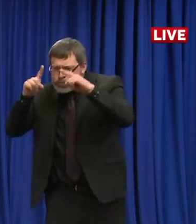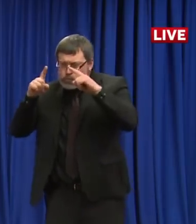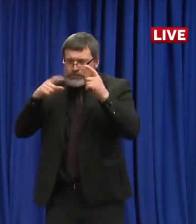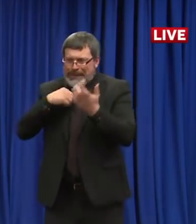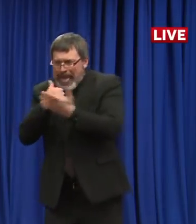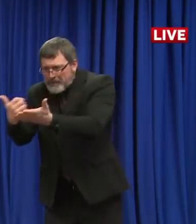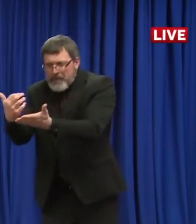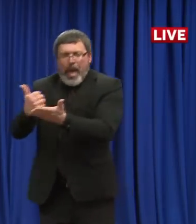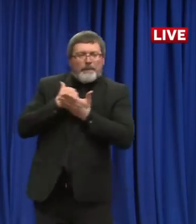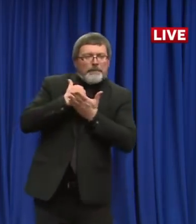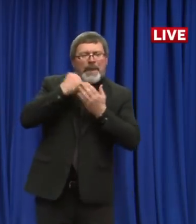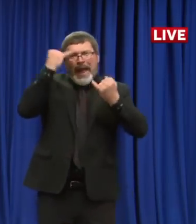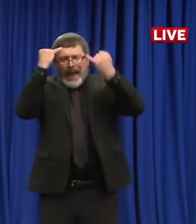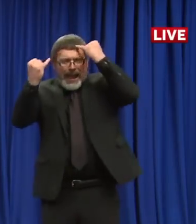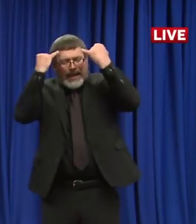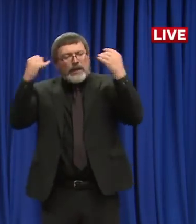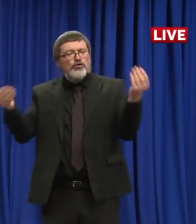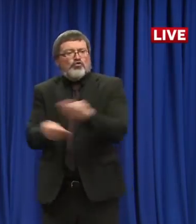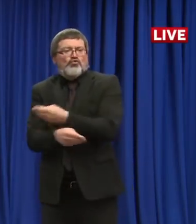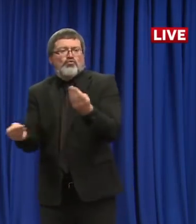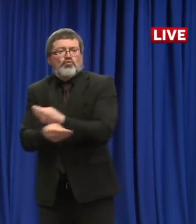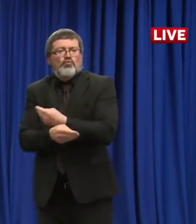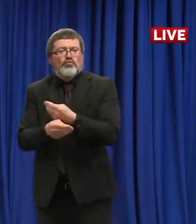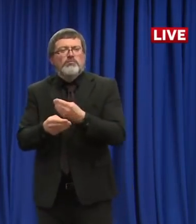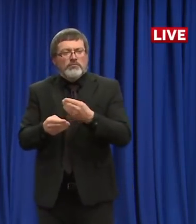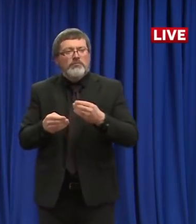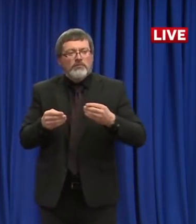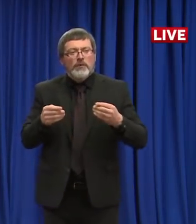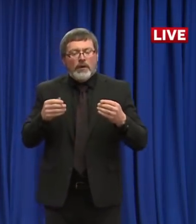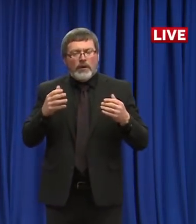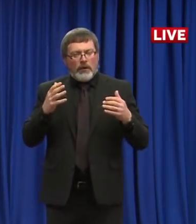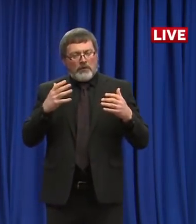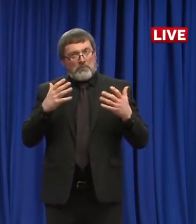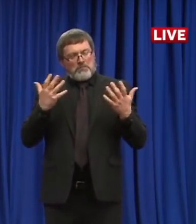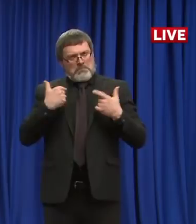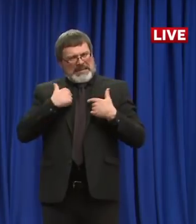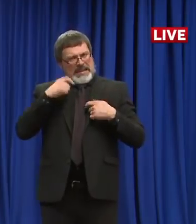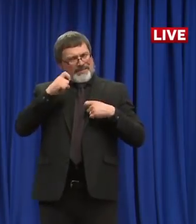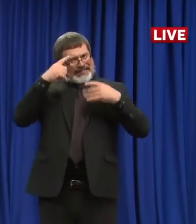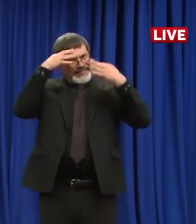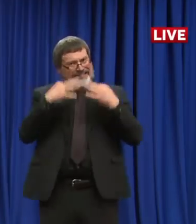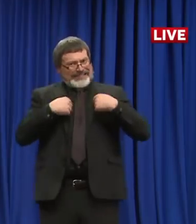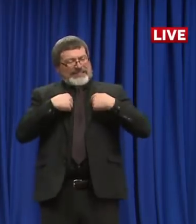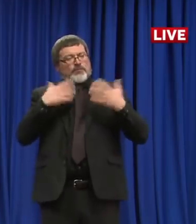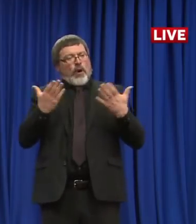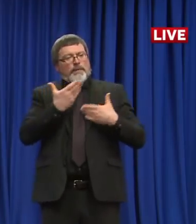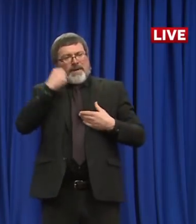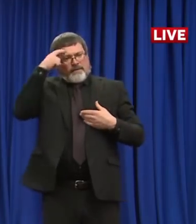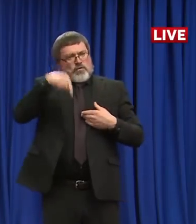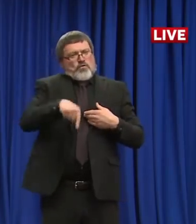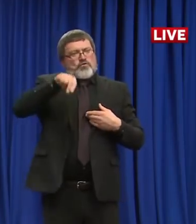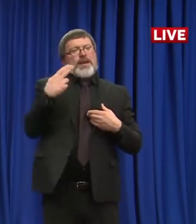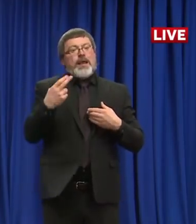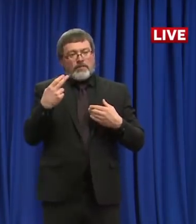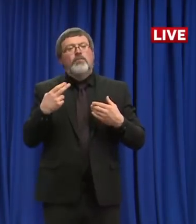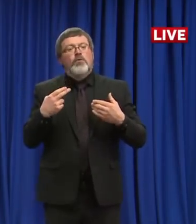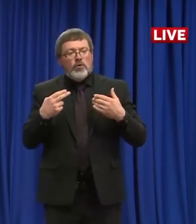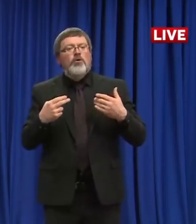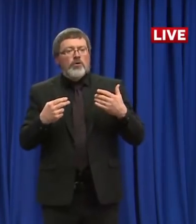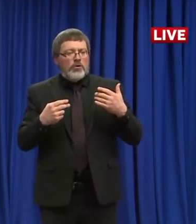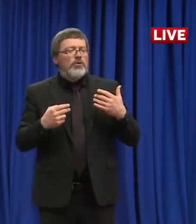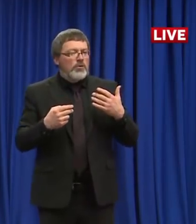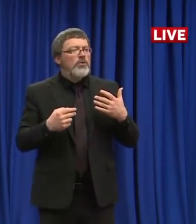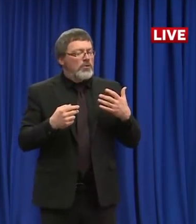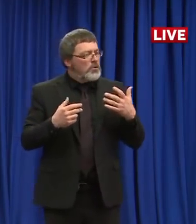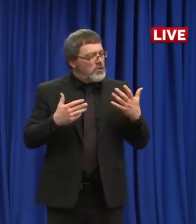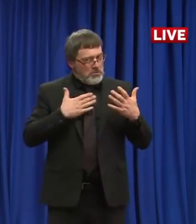That wouldn't necessarily be right by the citizens of New Hampshire. But we'll continue to work together and share ideas and understand their timing because it could have an impact on us, to be sure.